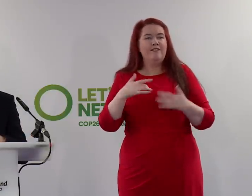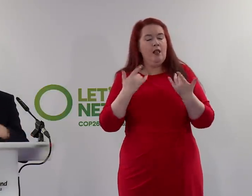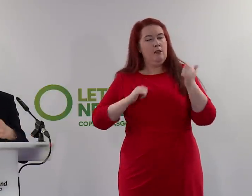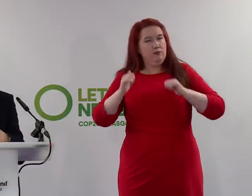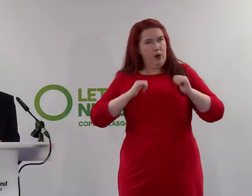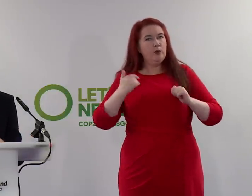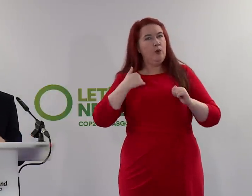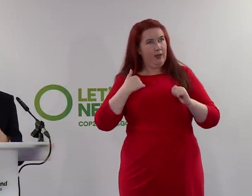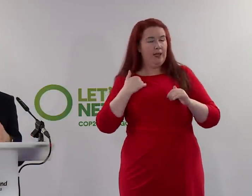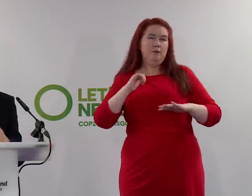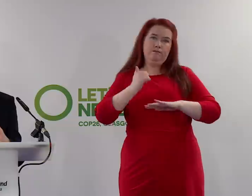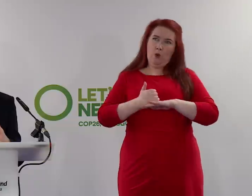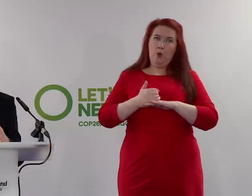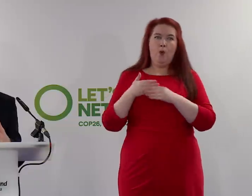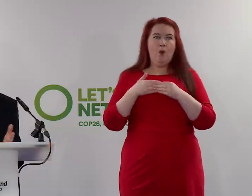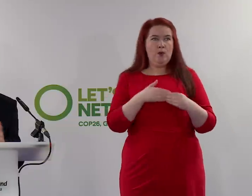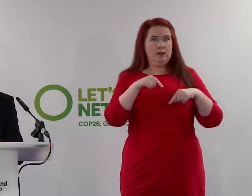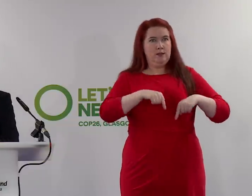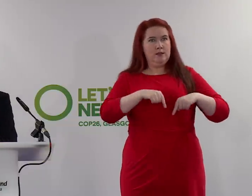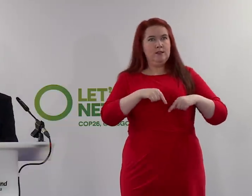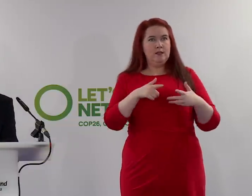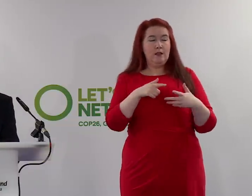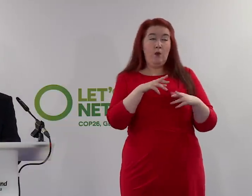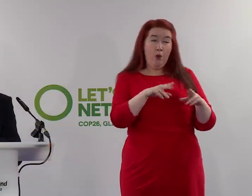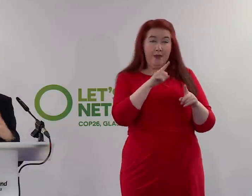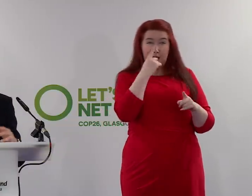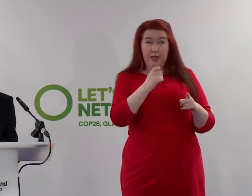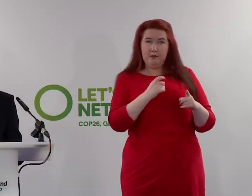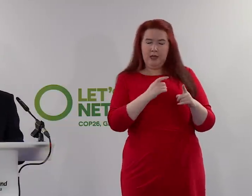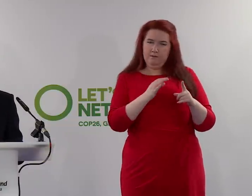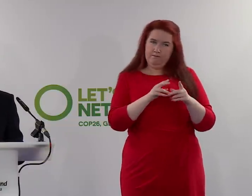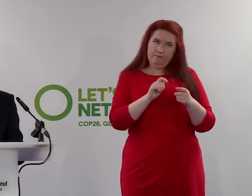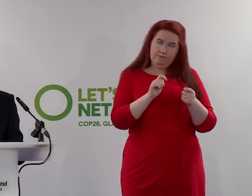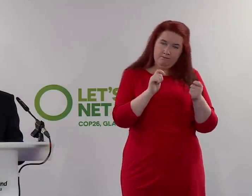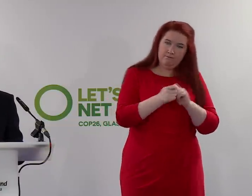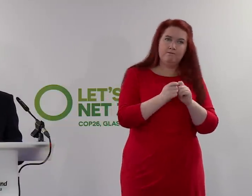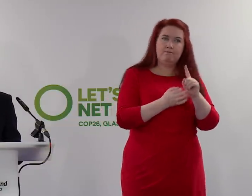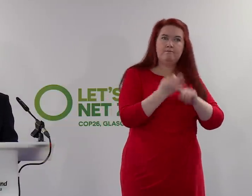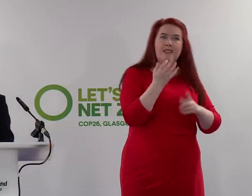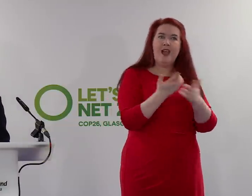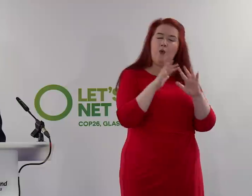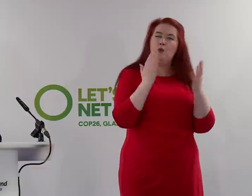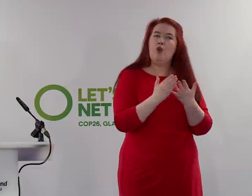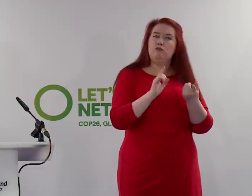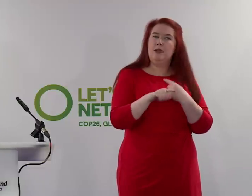the host city for something that, I hope, will be a bit of a turning point in the world's response to climate change.